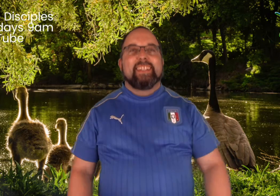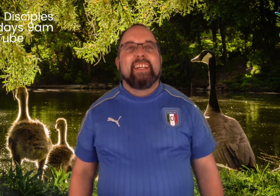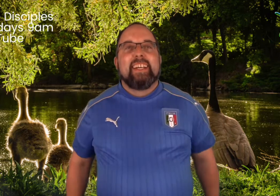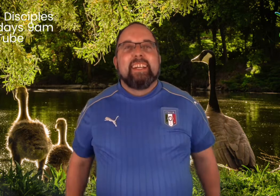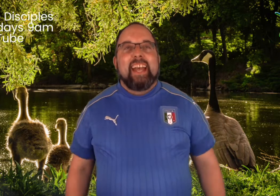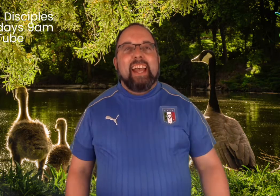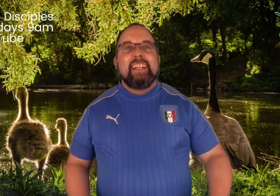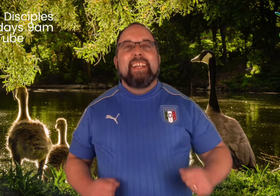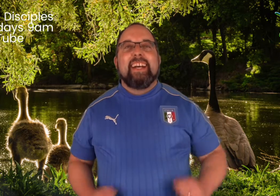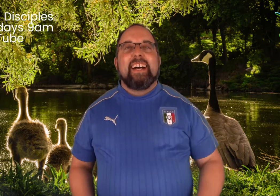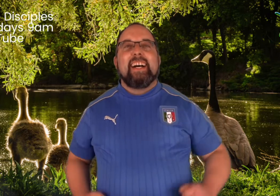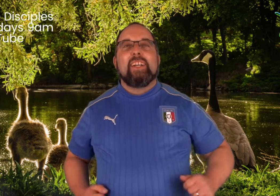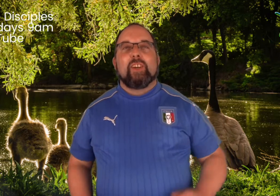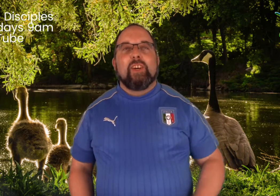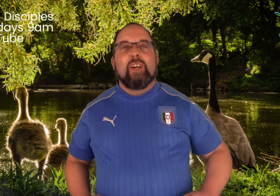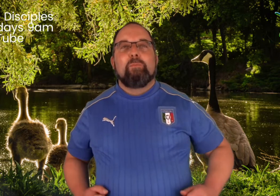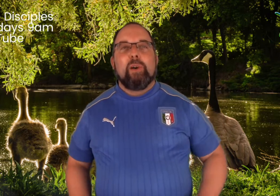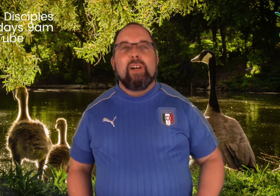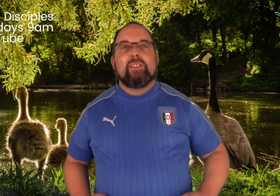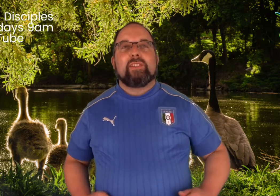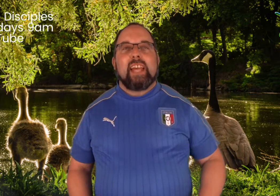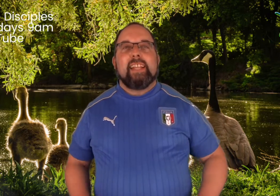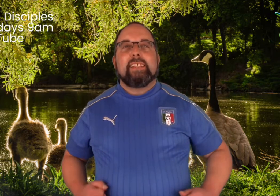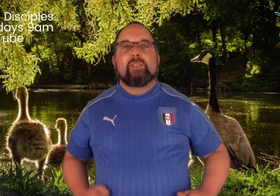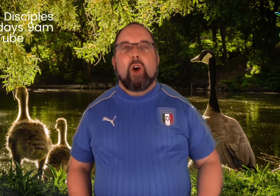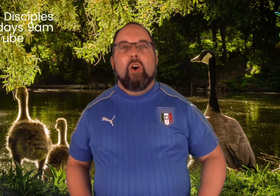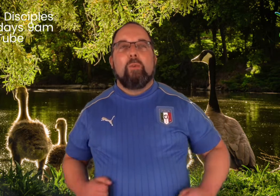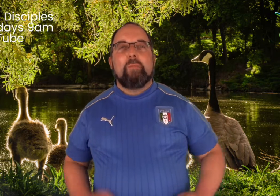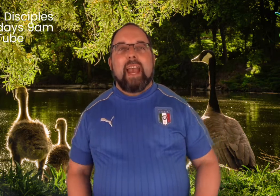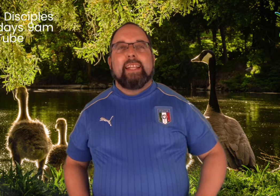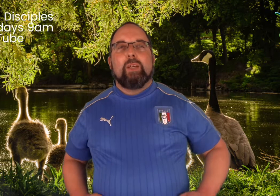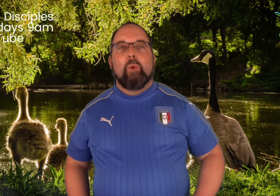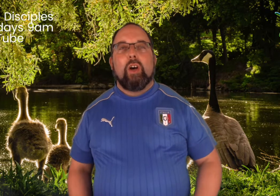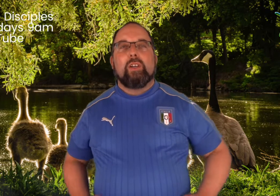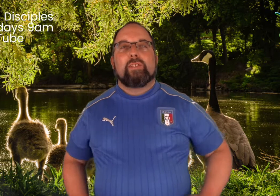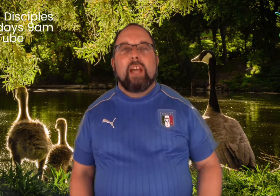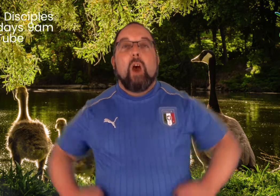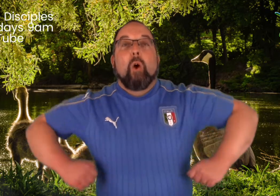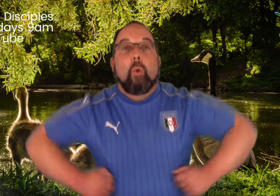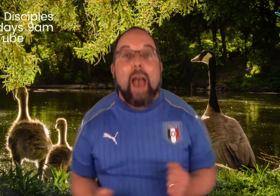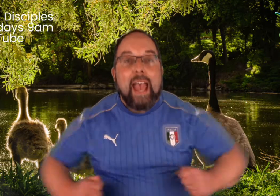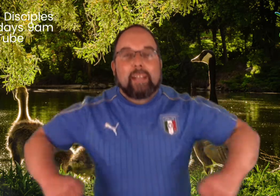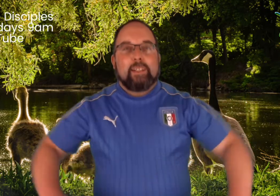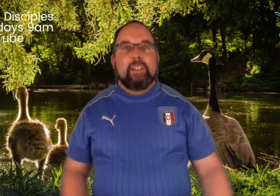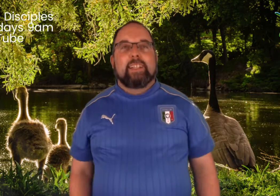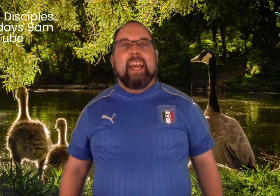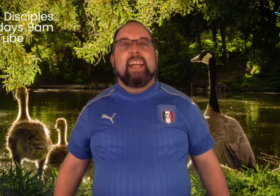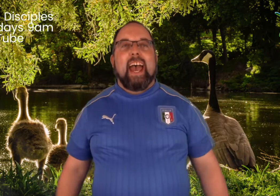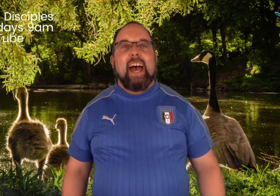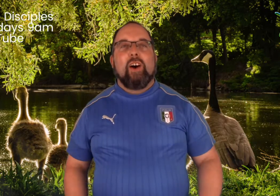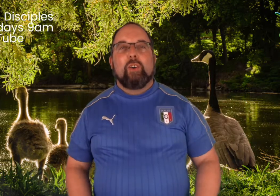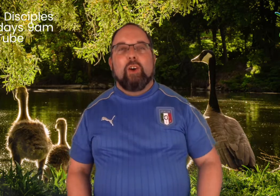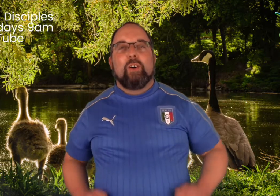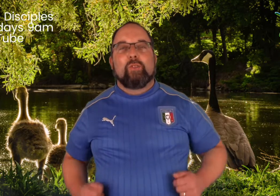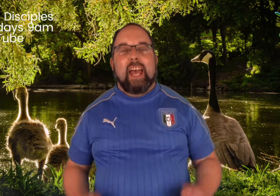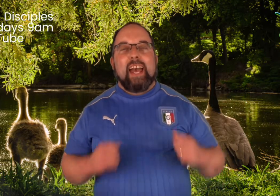And the other bird said in so many words Quack, get out of town